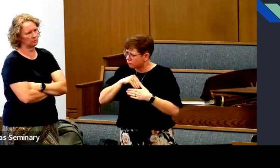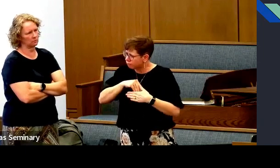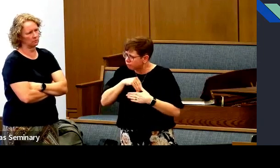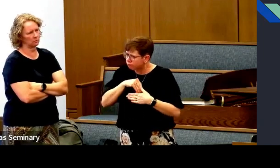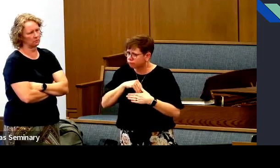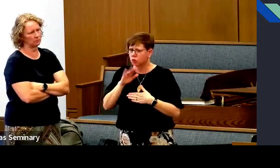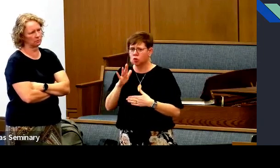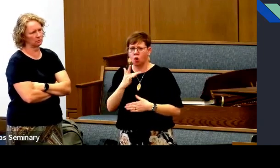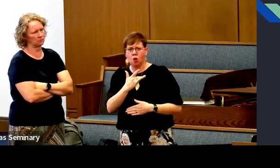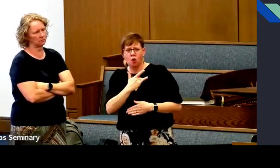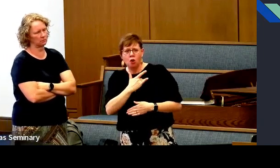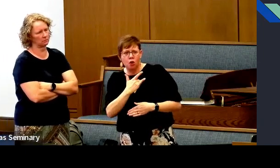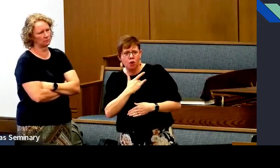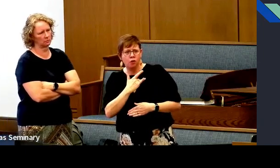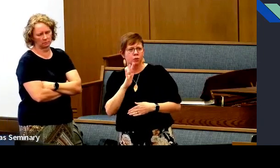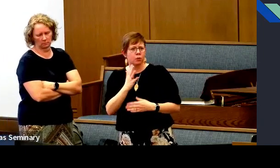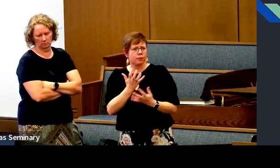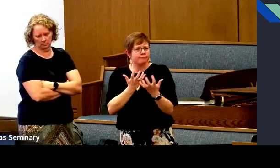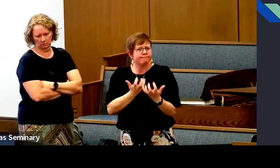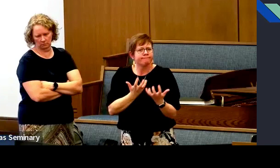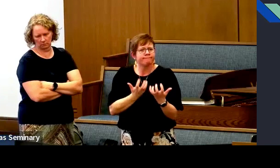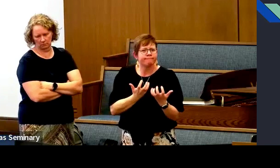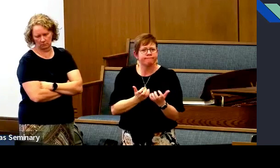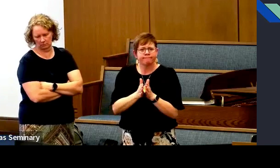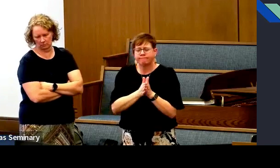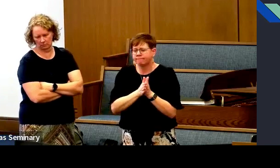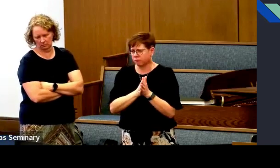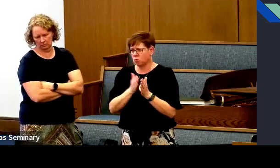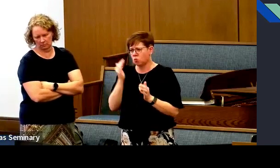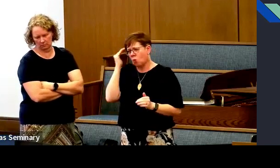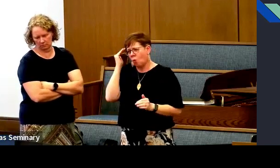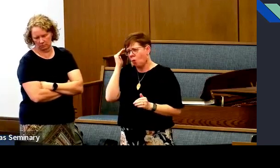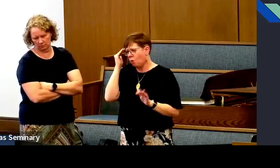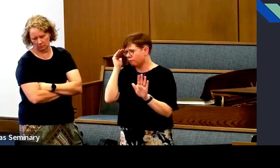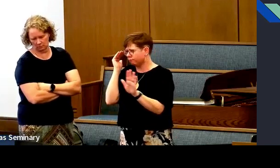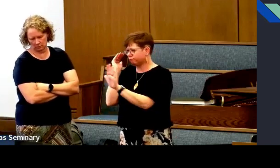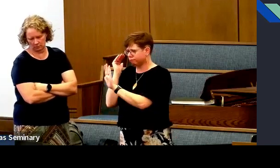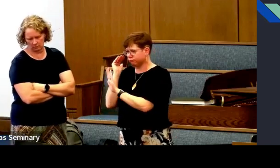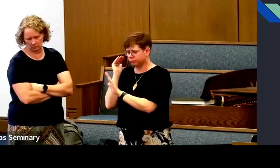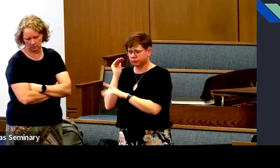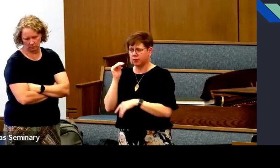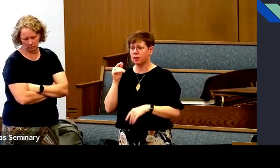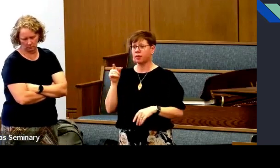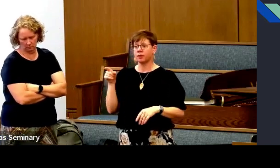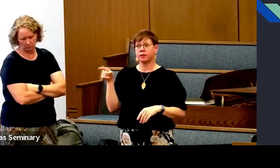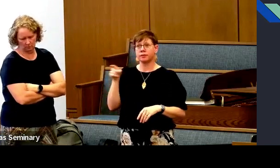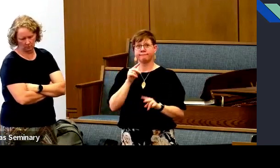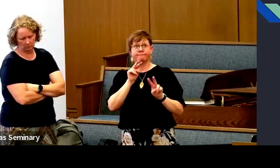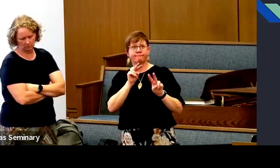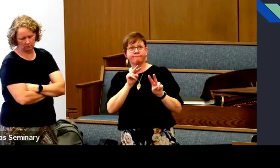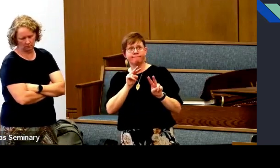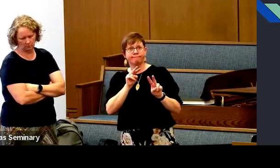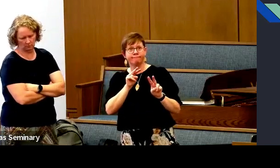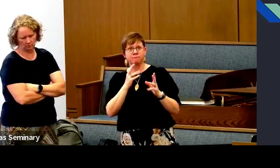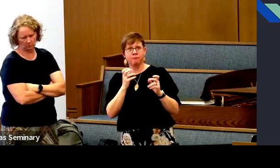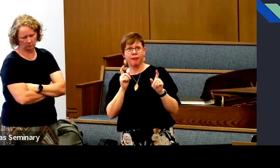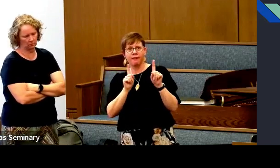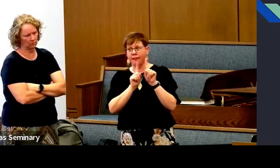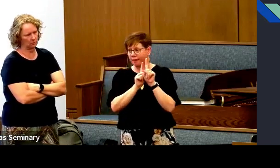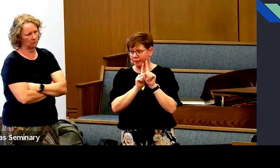He knows what's in your heart. He knows your desires. He knows all these things.